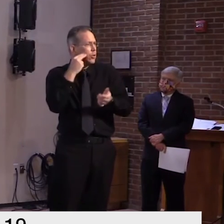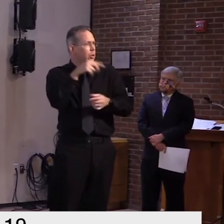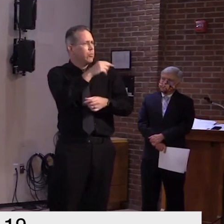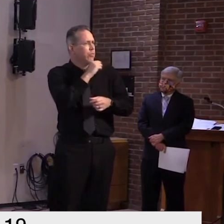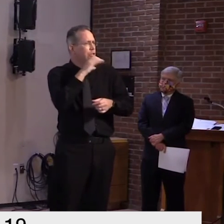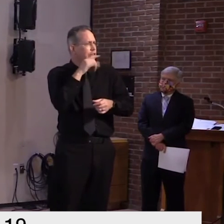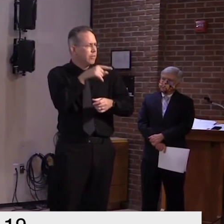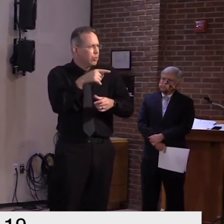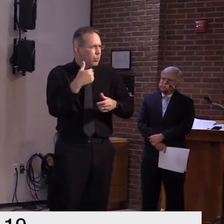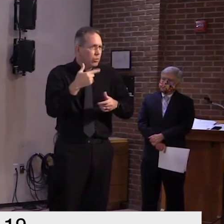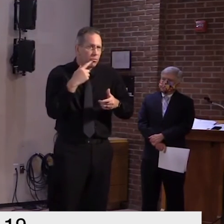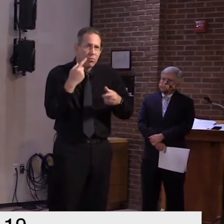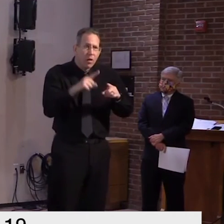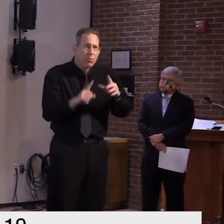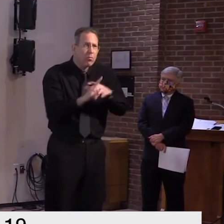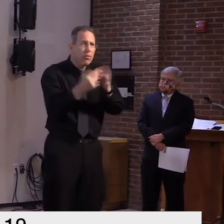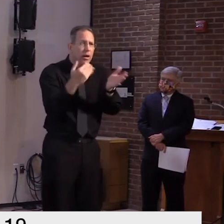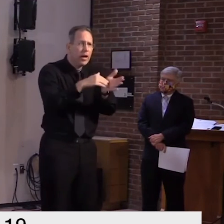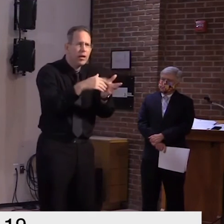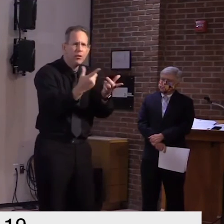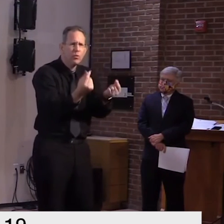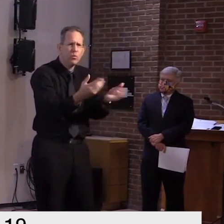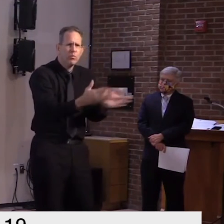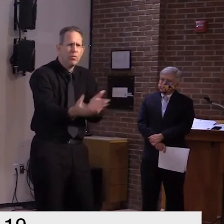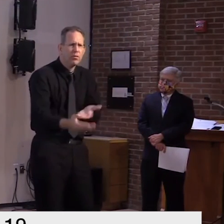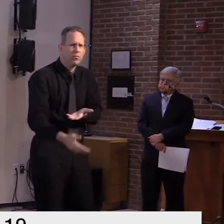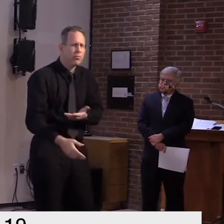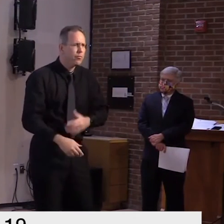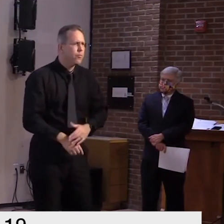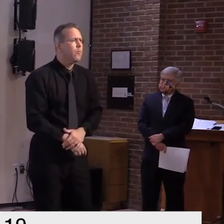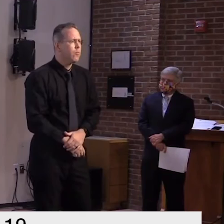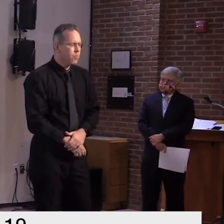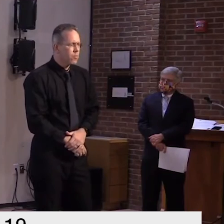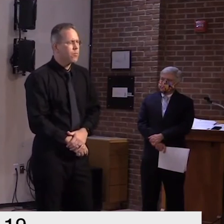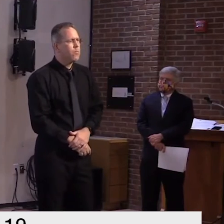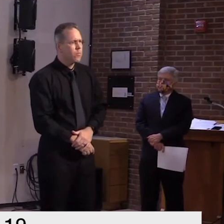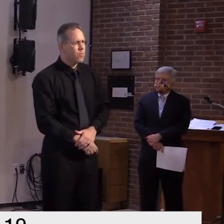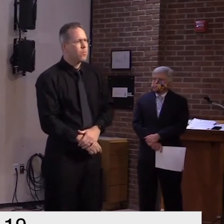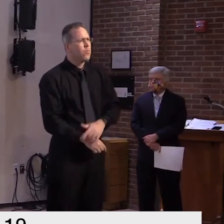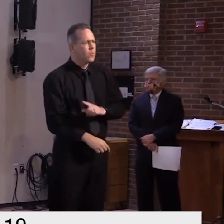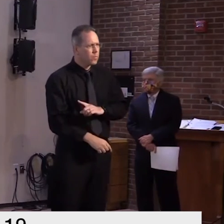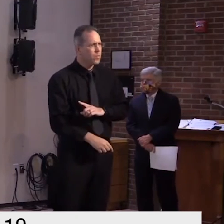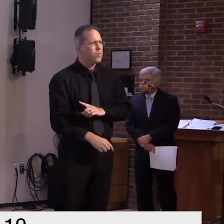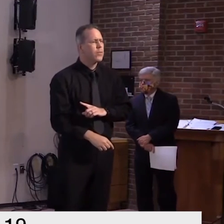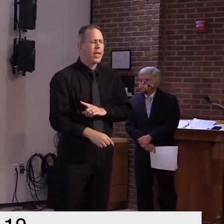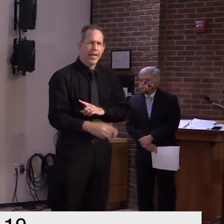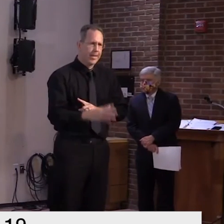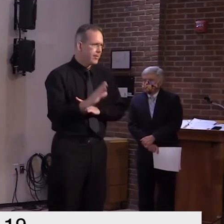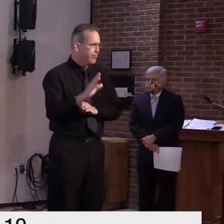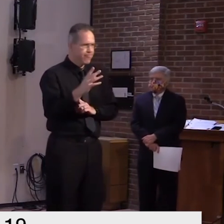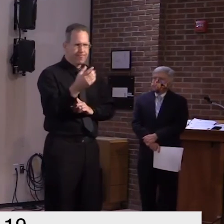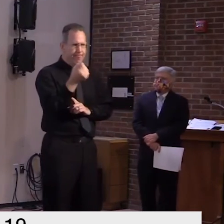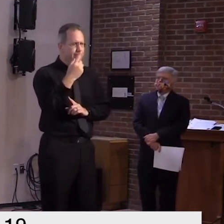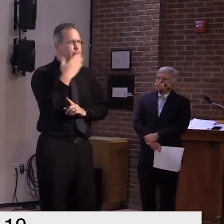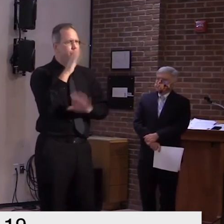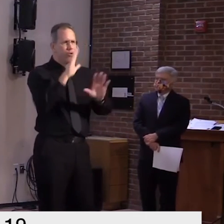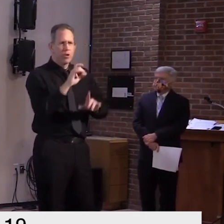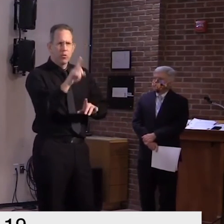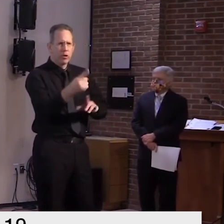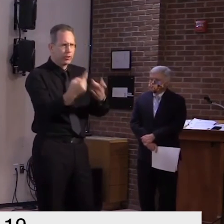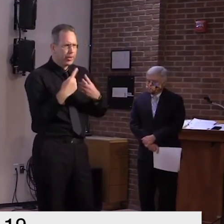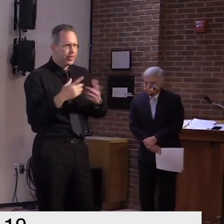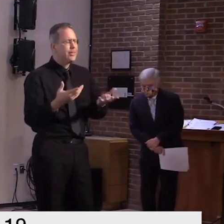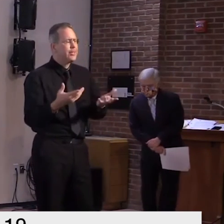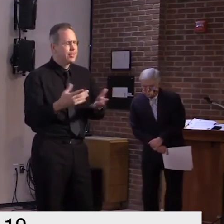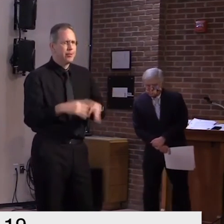yeah great question liam and it's something that is a priority for us to make sure that we're doing it in a safe manner and i'll let commissioner